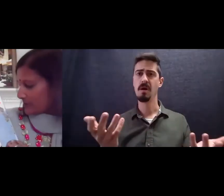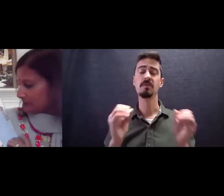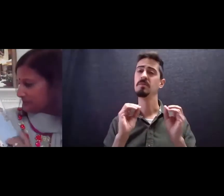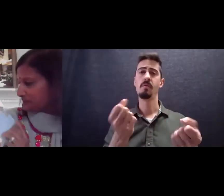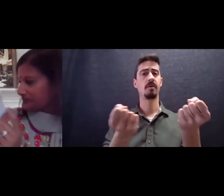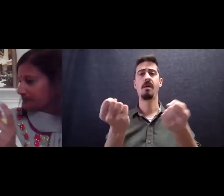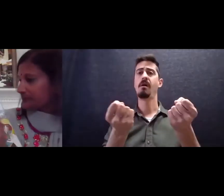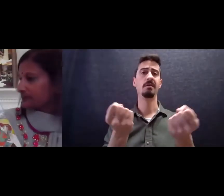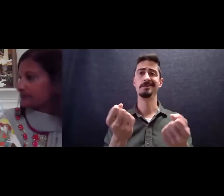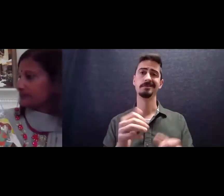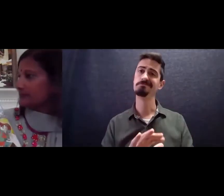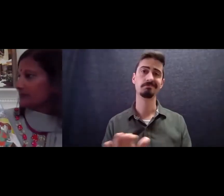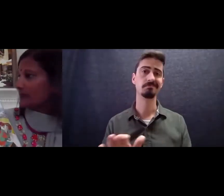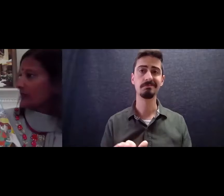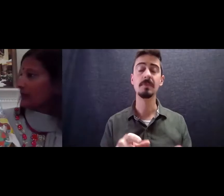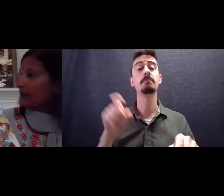walking